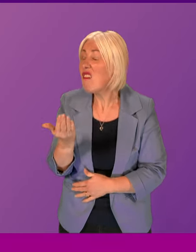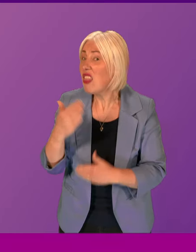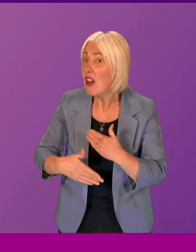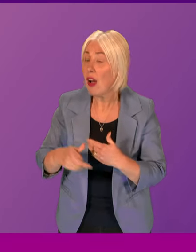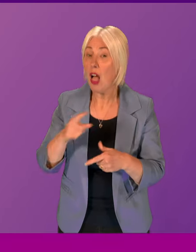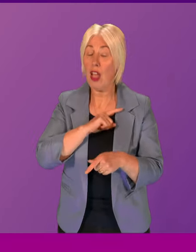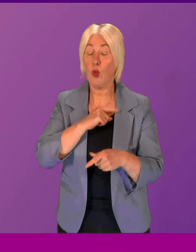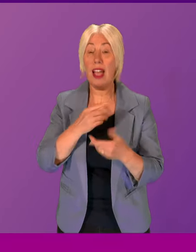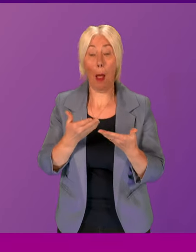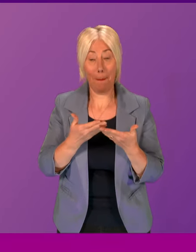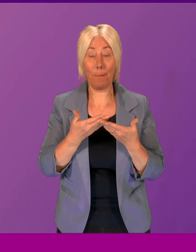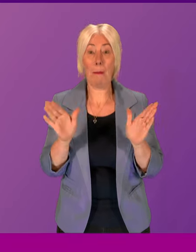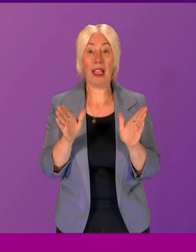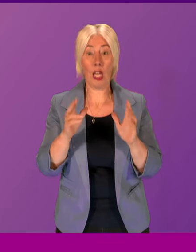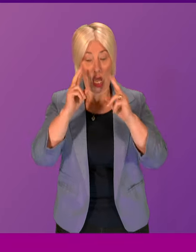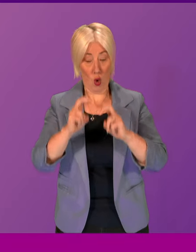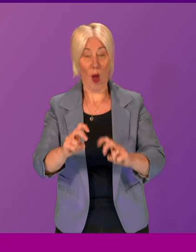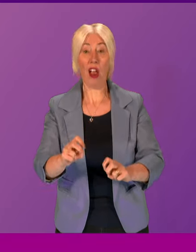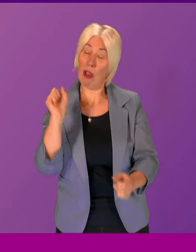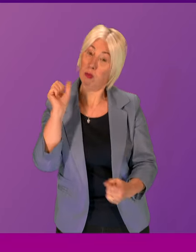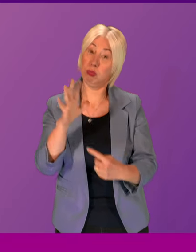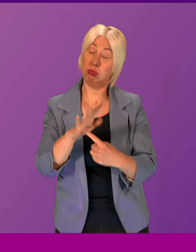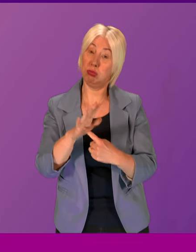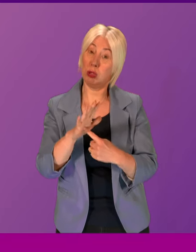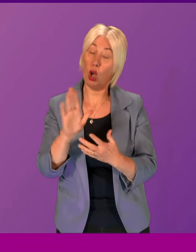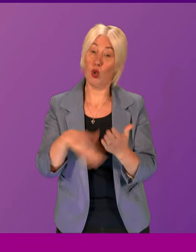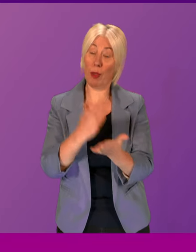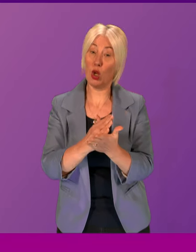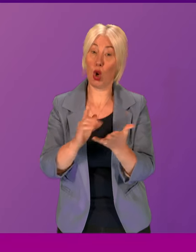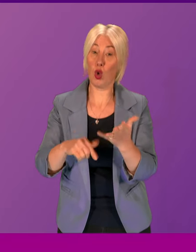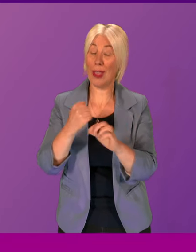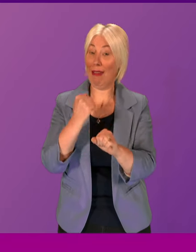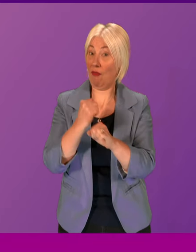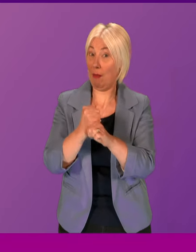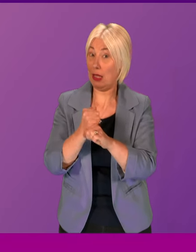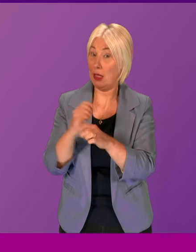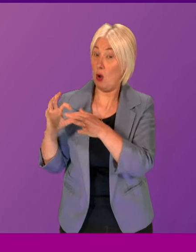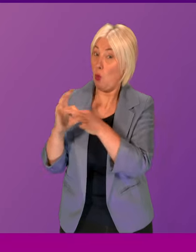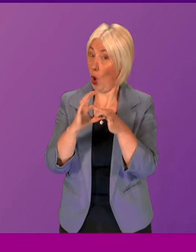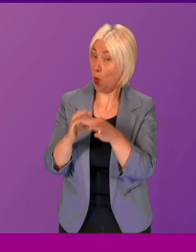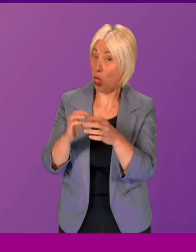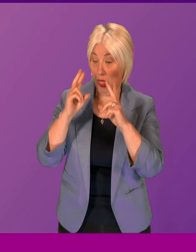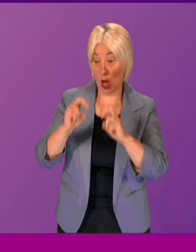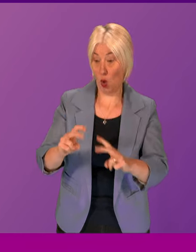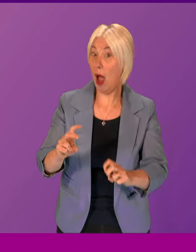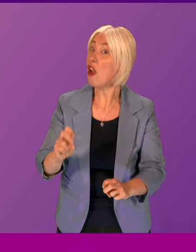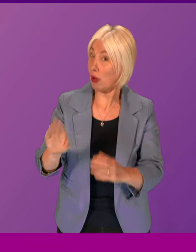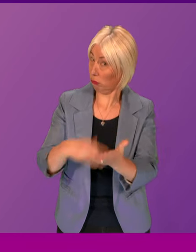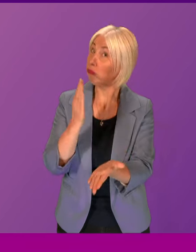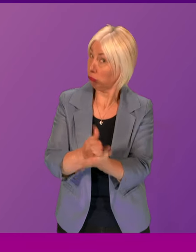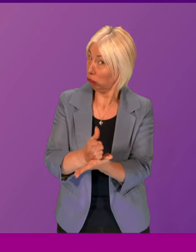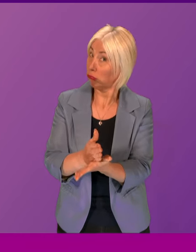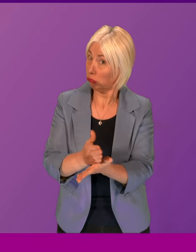inquiry is important. And I would urge the UK government to make sure they fully cooperate with that public inquiry. Douglas Ross.